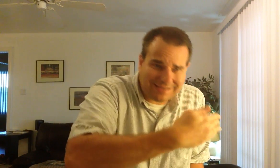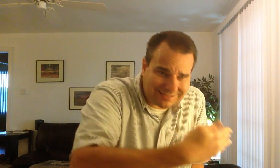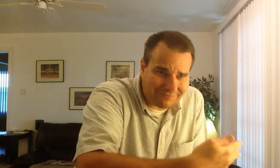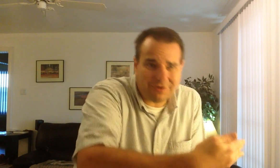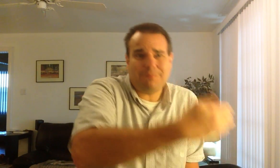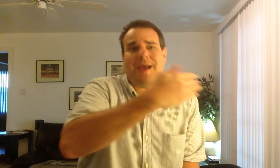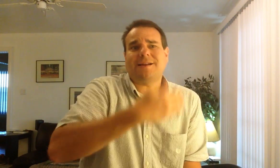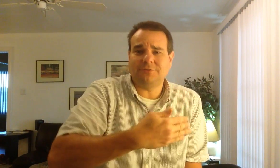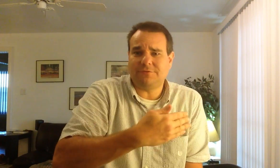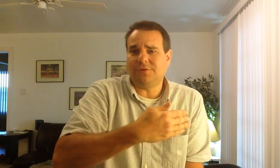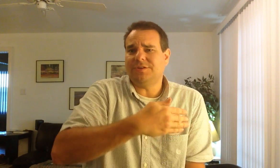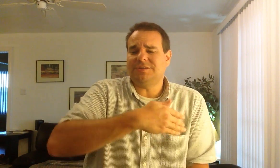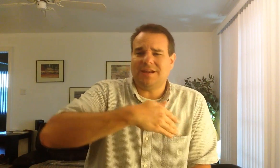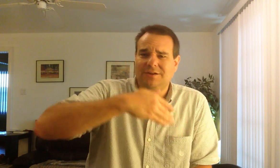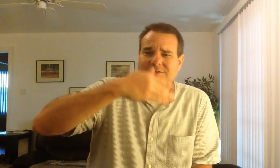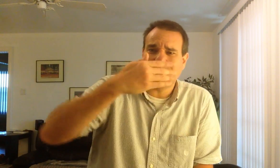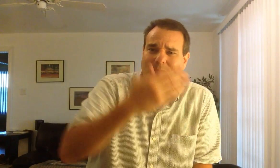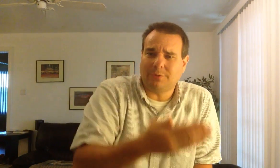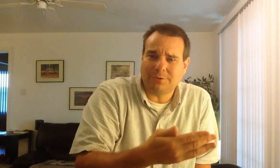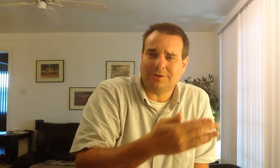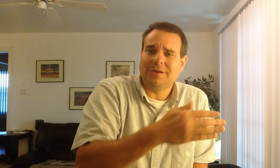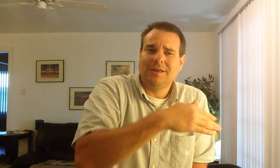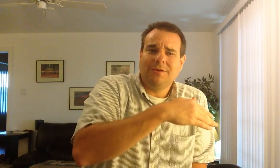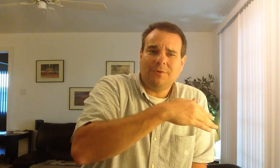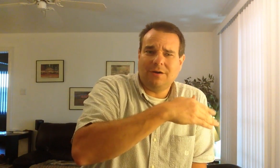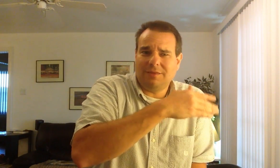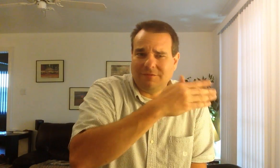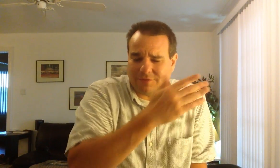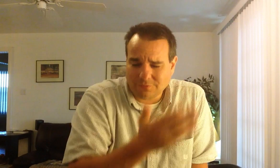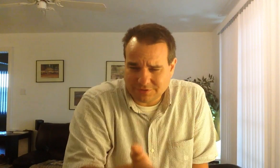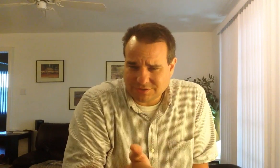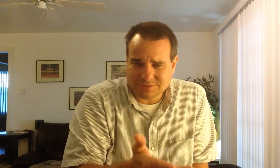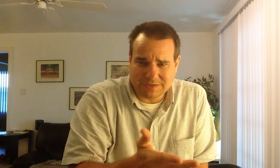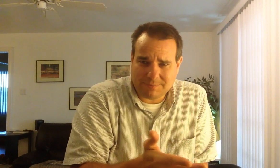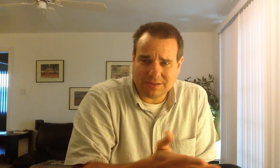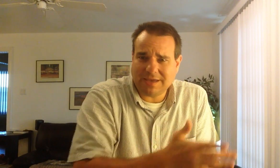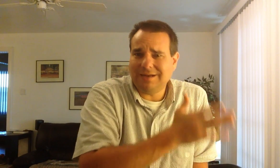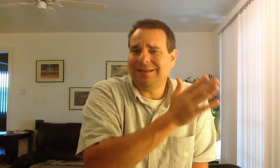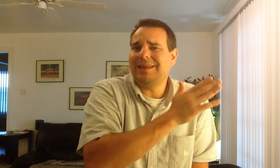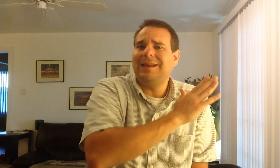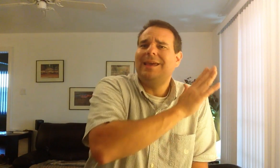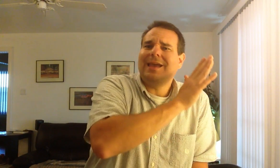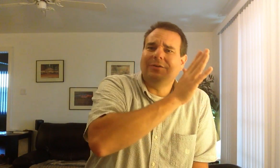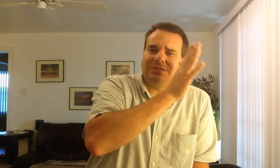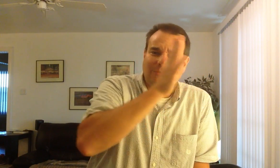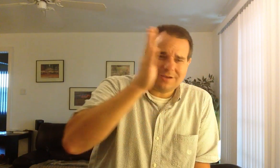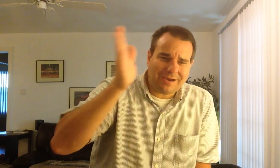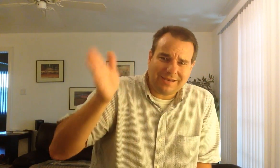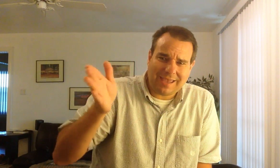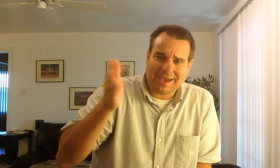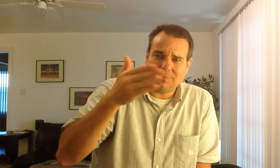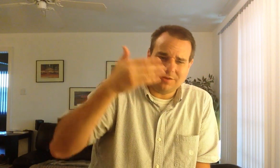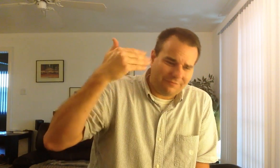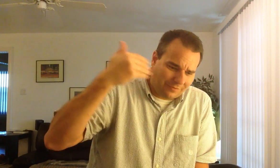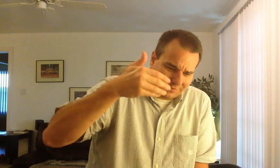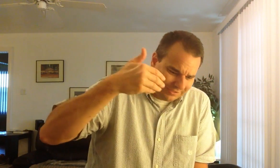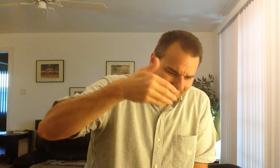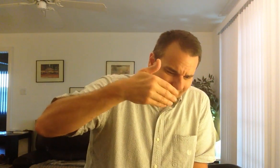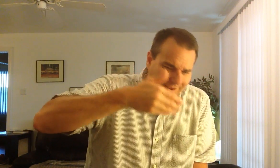gets converted back to a voltage, and then it goes to a board where the voltage is manipulated, and then it goes to a cutting head where the voltage then